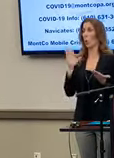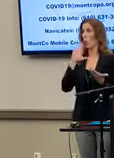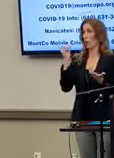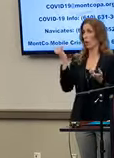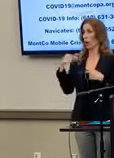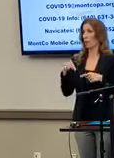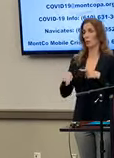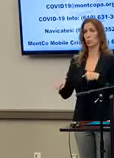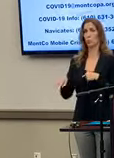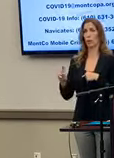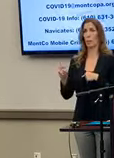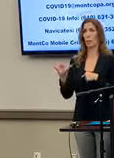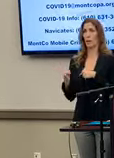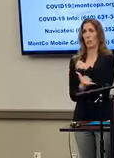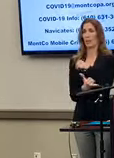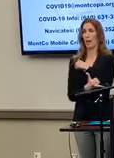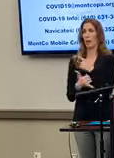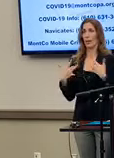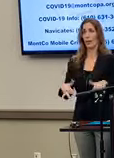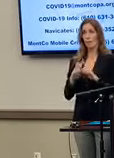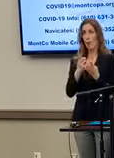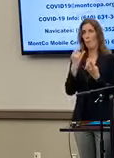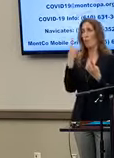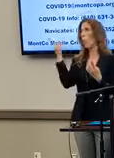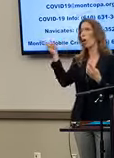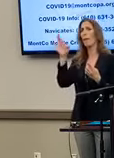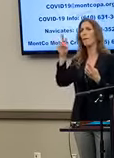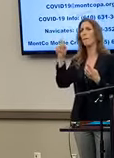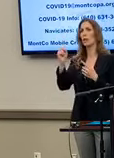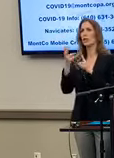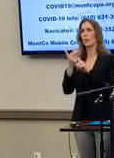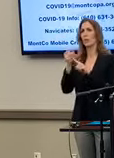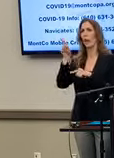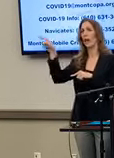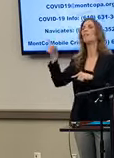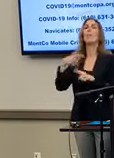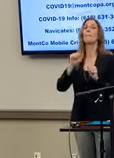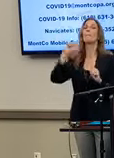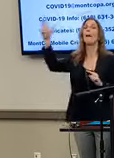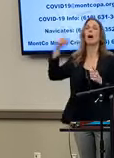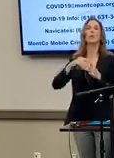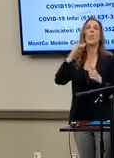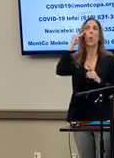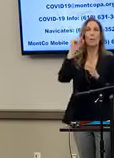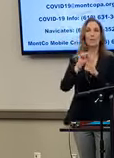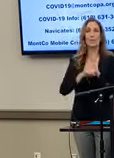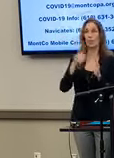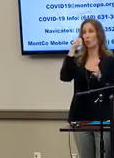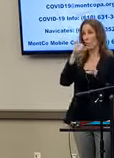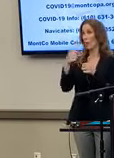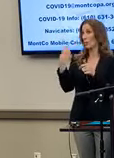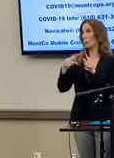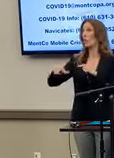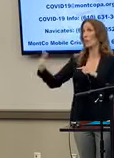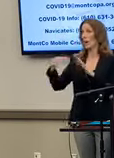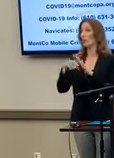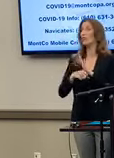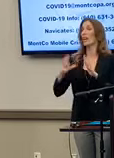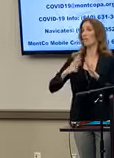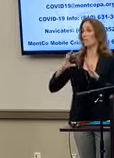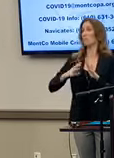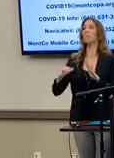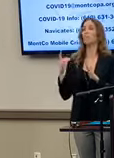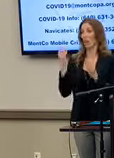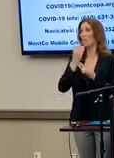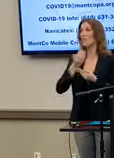Health Department if they're staying at Berks County Hotel, or would it go back? It would go back to their home state. You remember, we had somebody from another state here early on that I